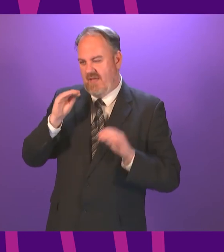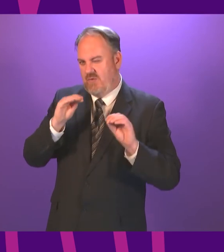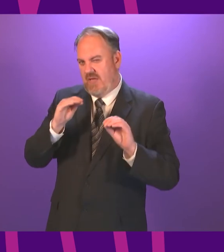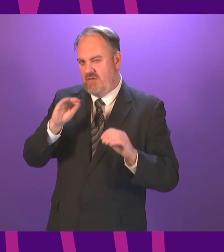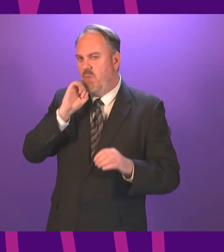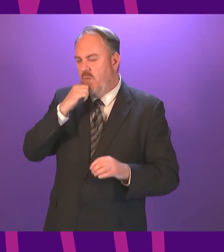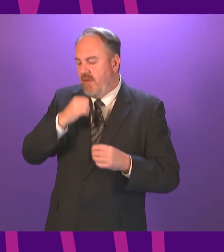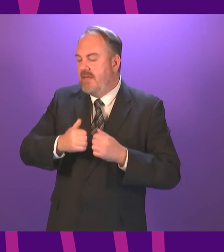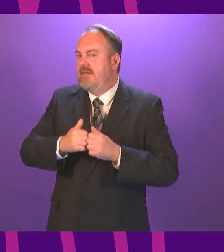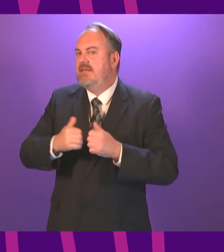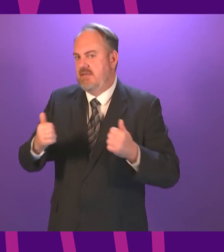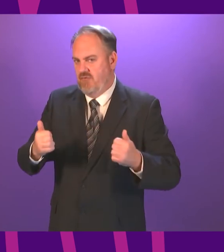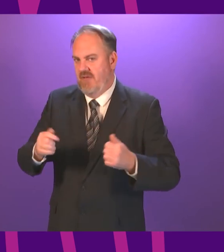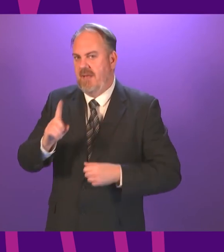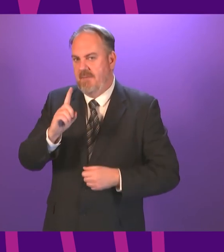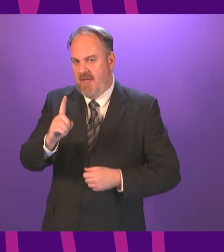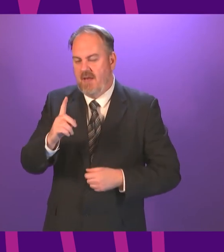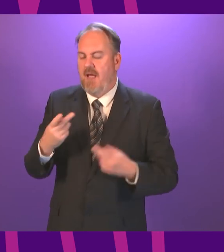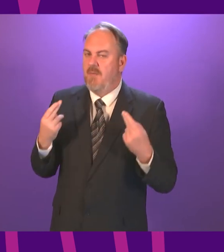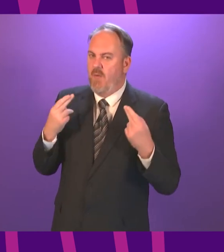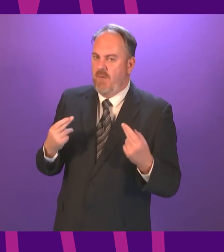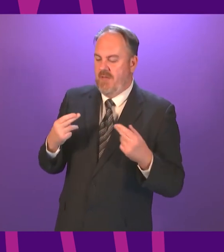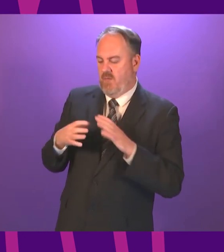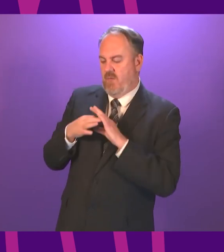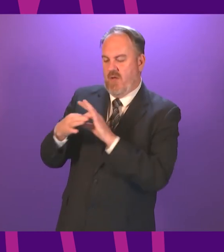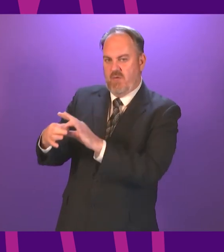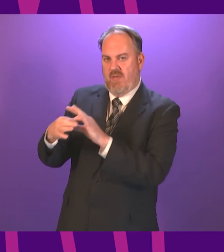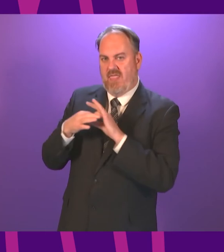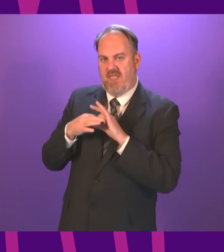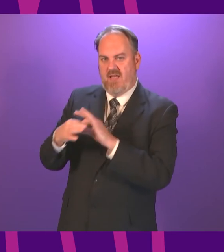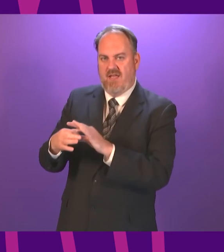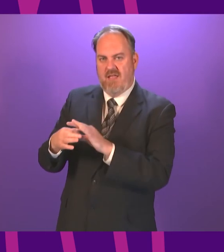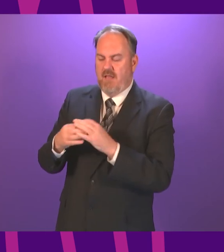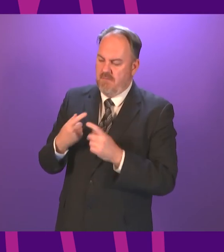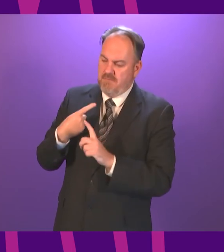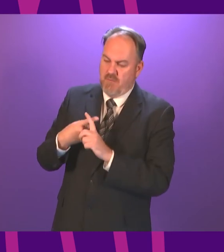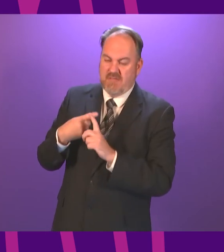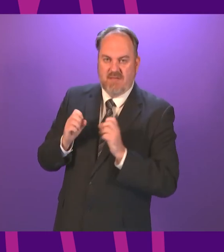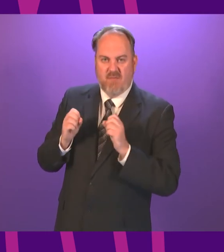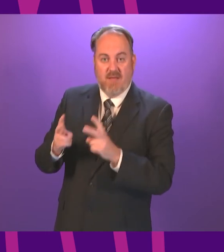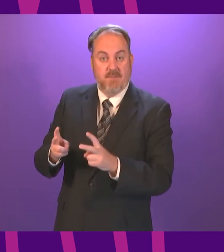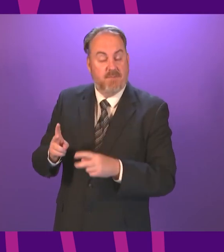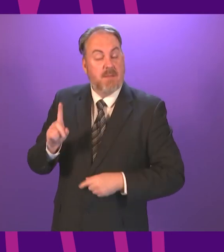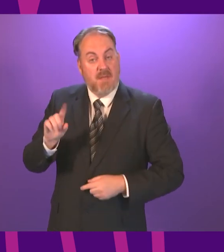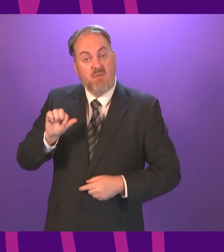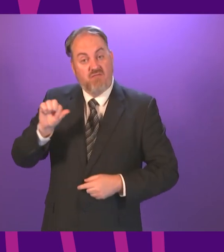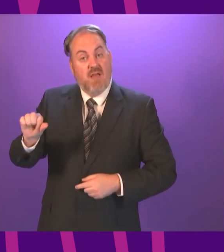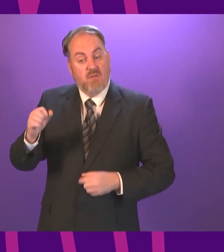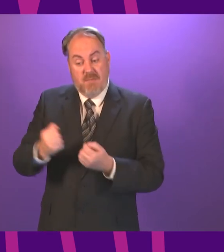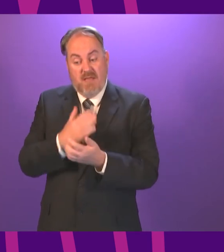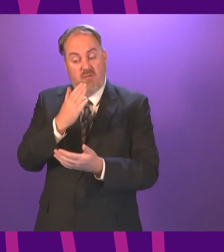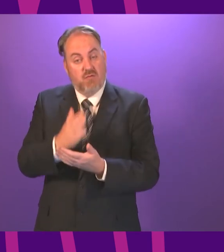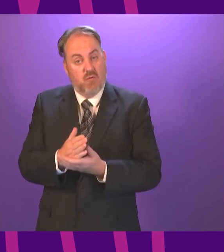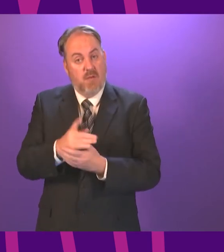because I do, as I said to Michael Mara, hope that we will work constructively on this. He's right to point out that we need to ensure that people have